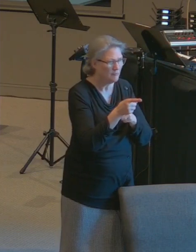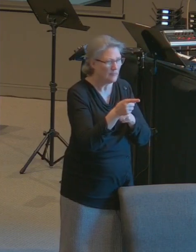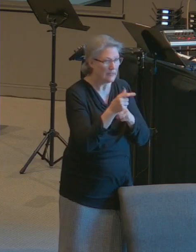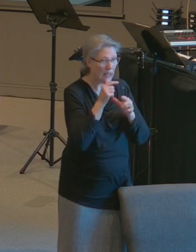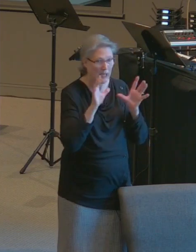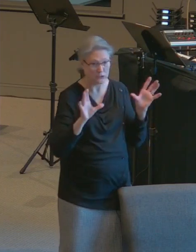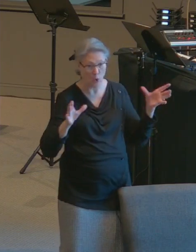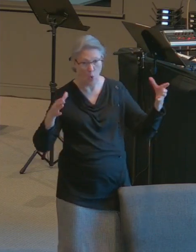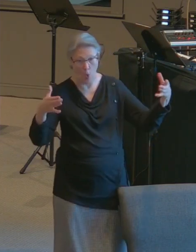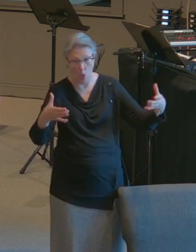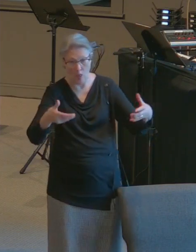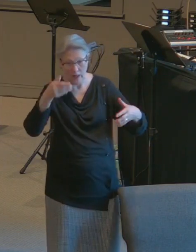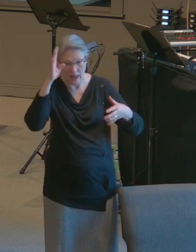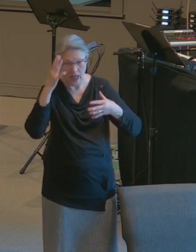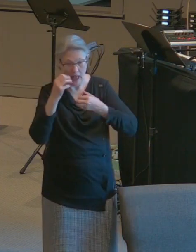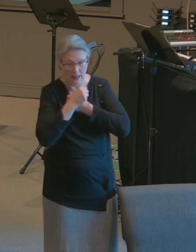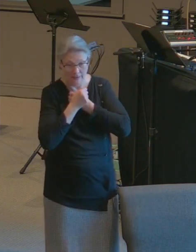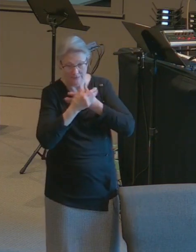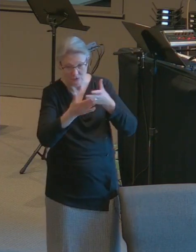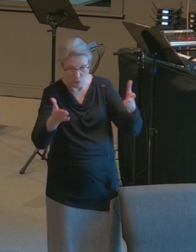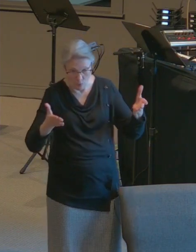remember your condition